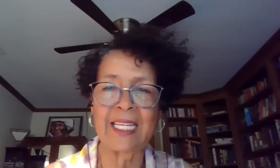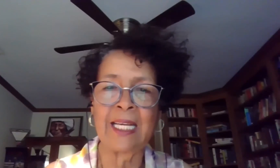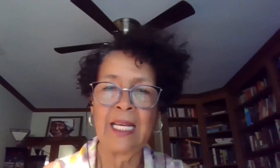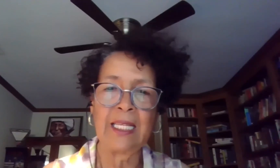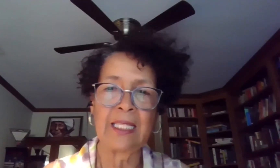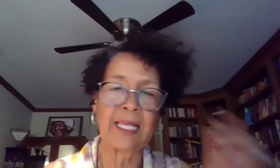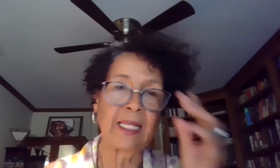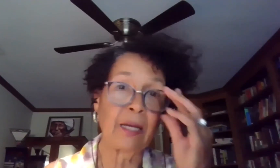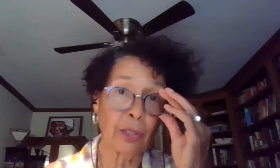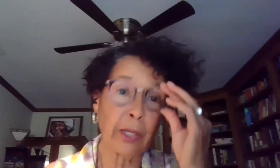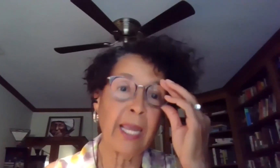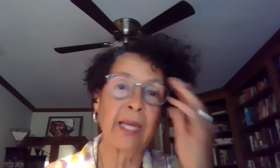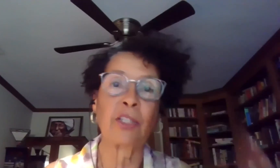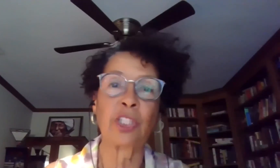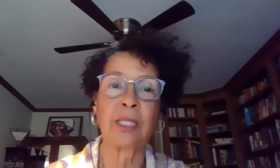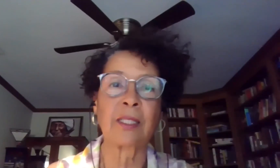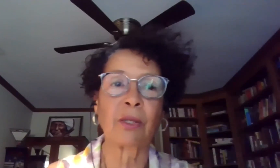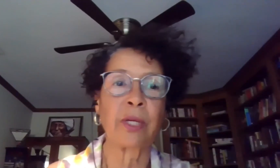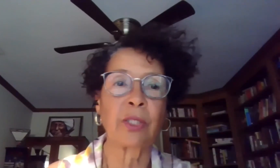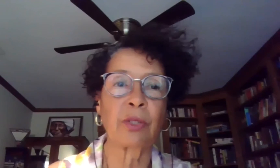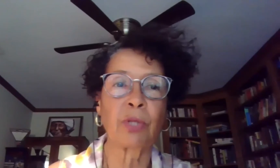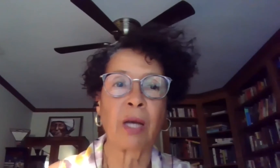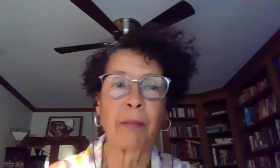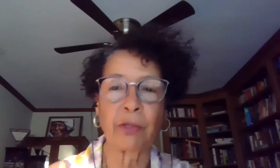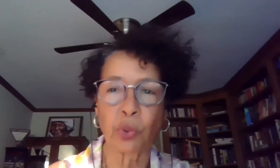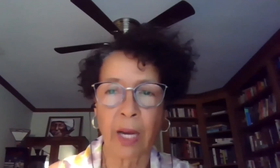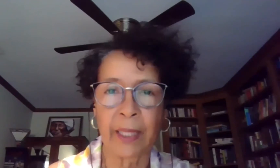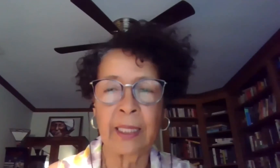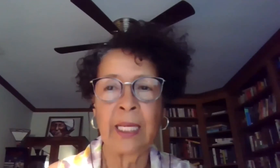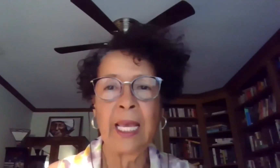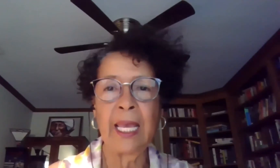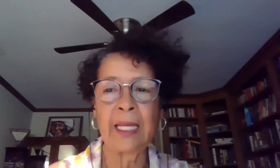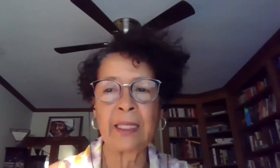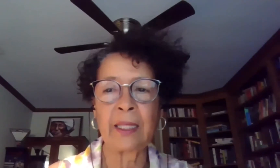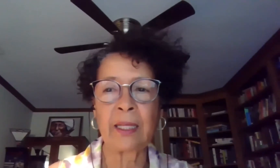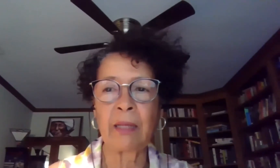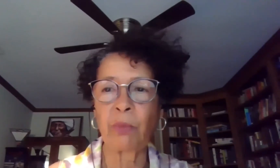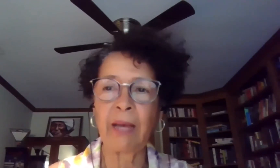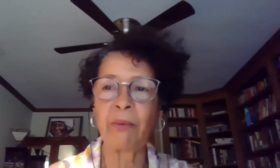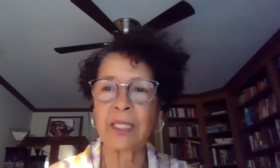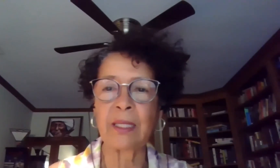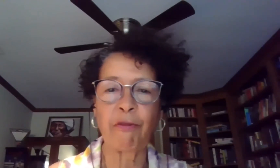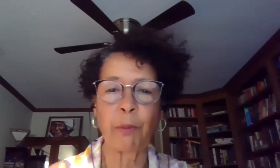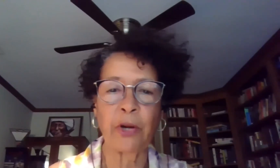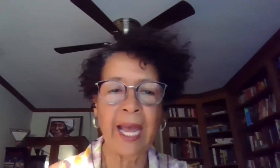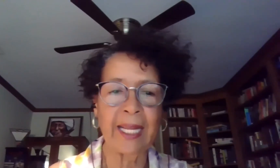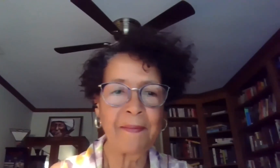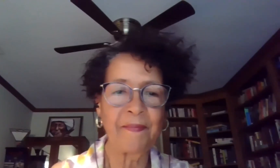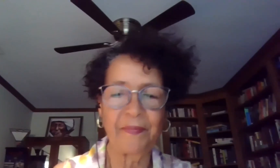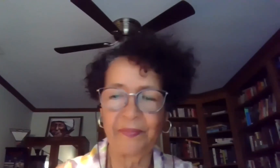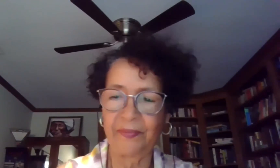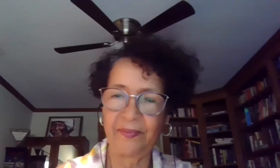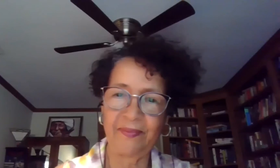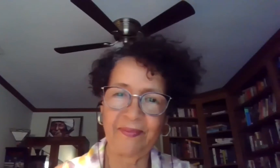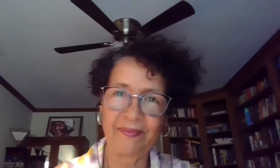Hattie is a counselor and she is going to talk about trauma and, uh, and we can't wait to hear from her. Hattie.